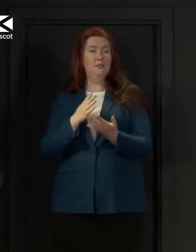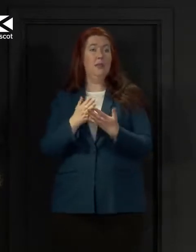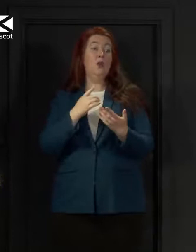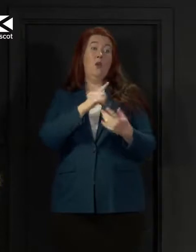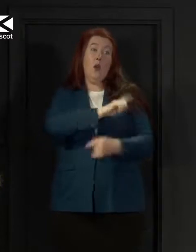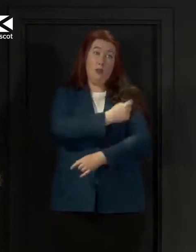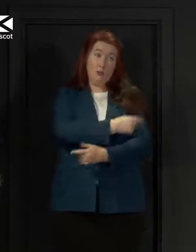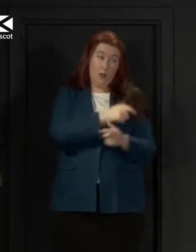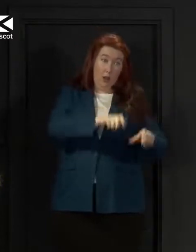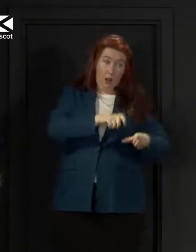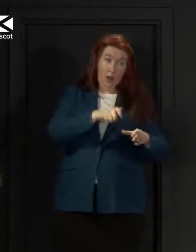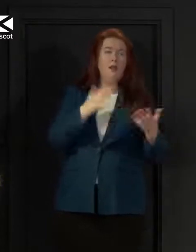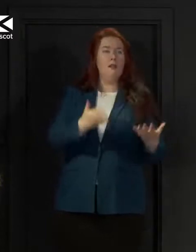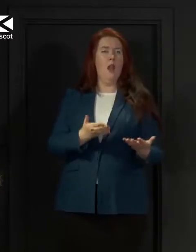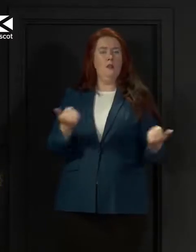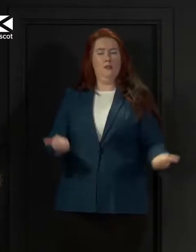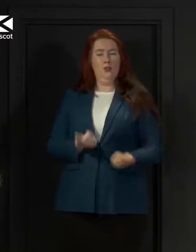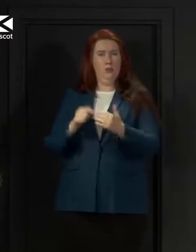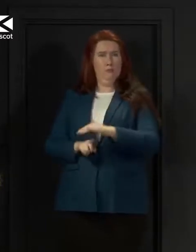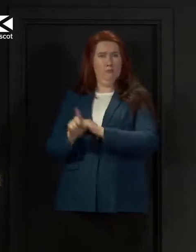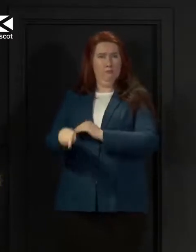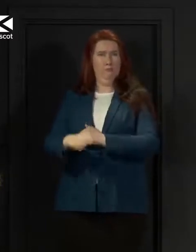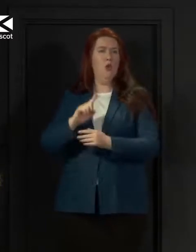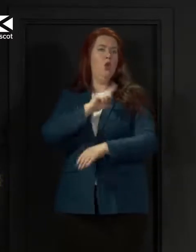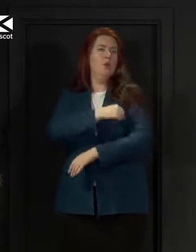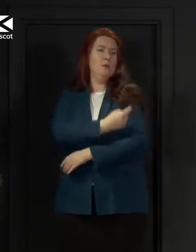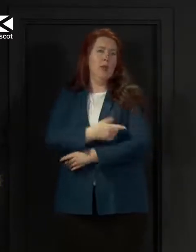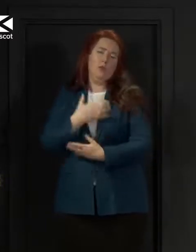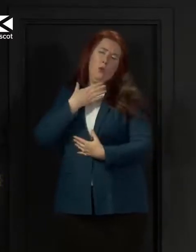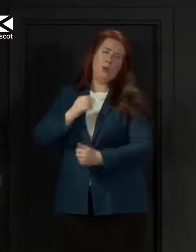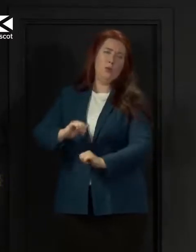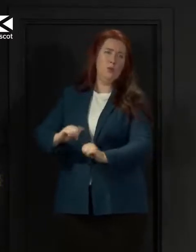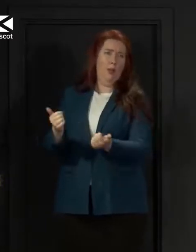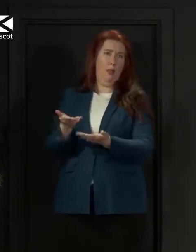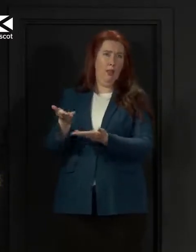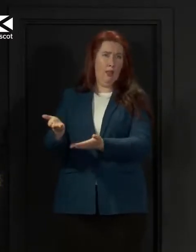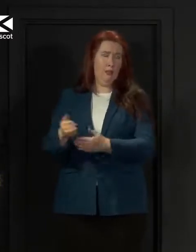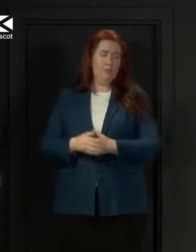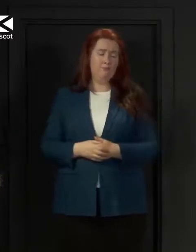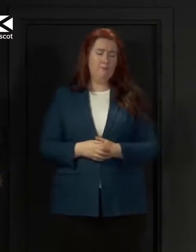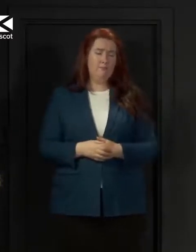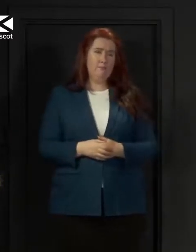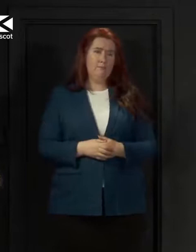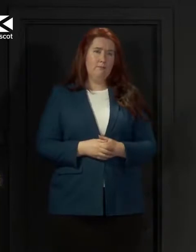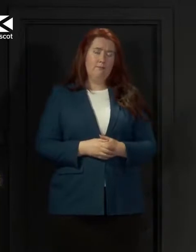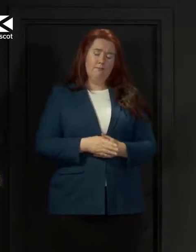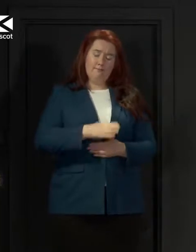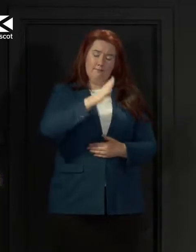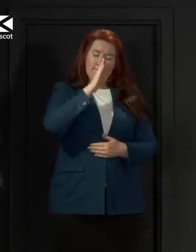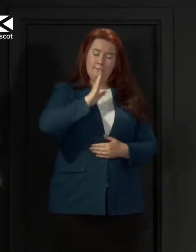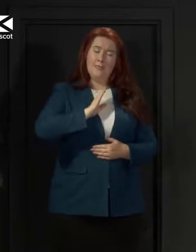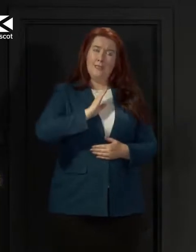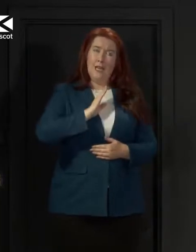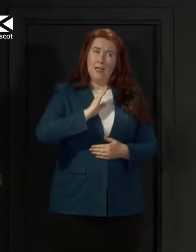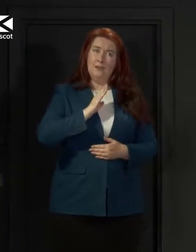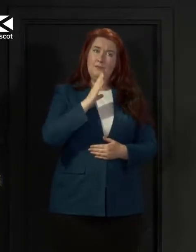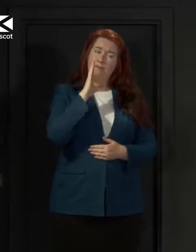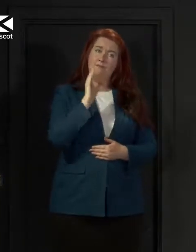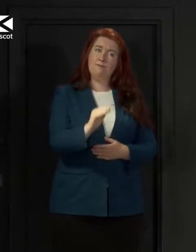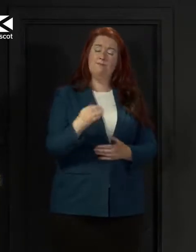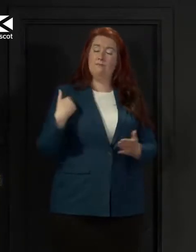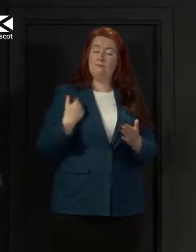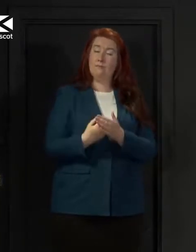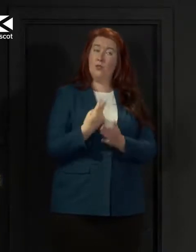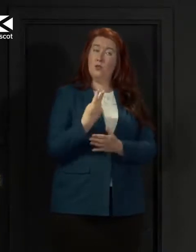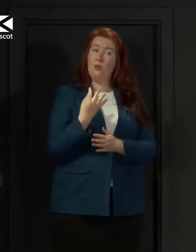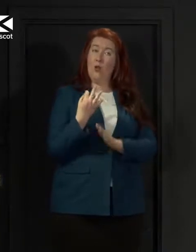been able to leave hospital and I wish all of them well. Regrettably, I also have to report that in the last